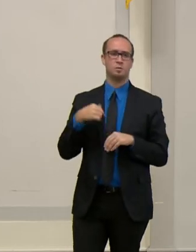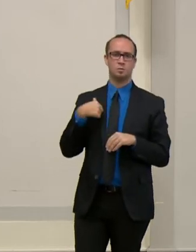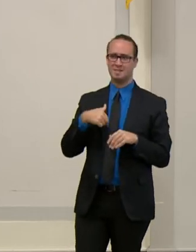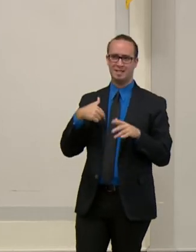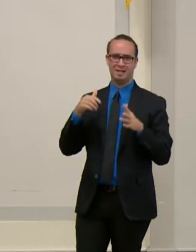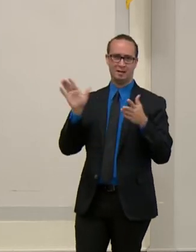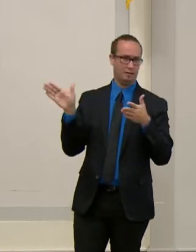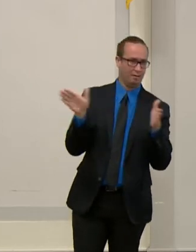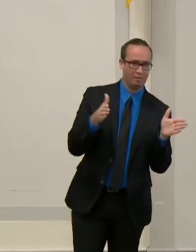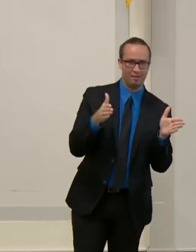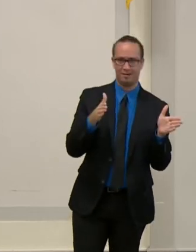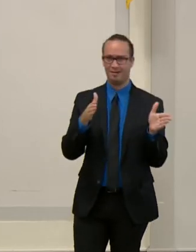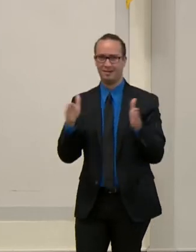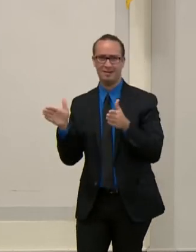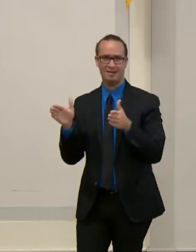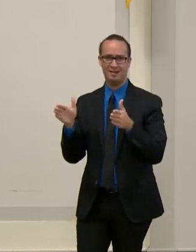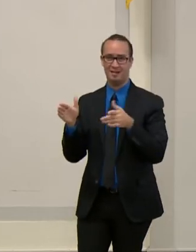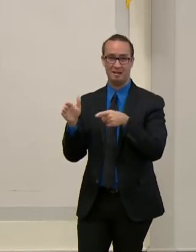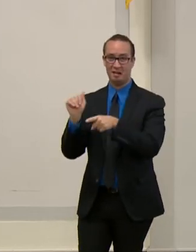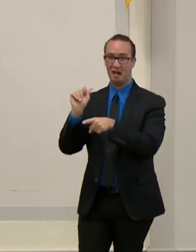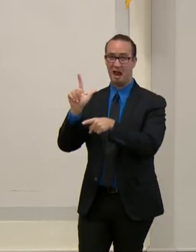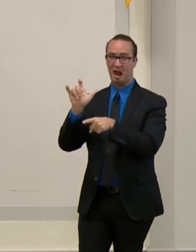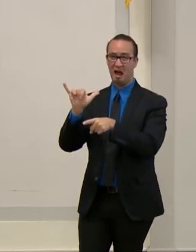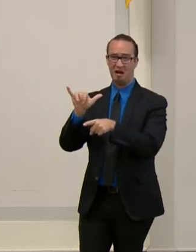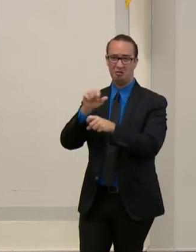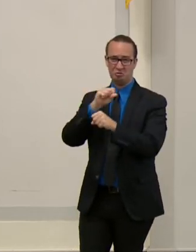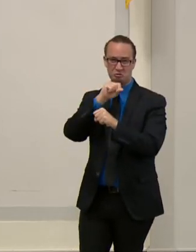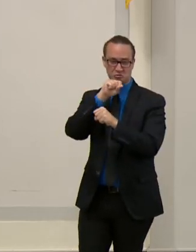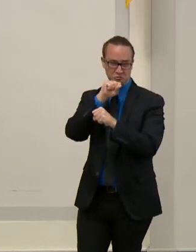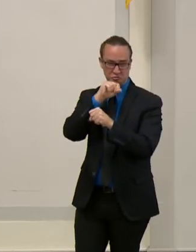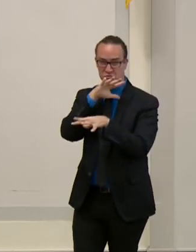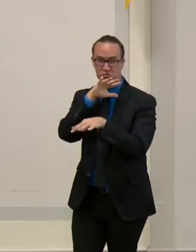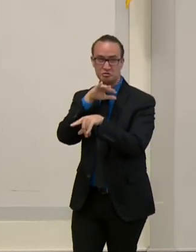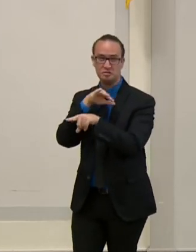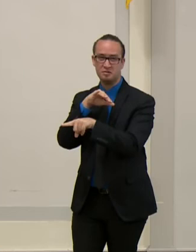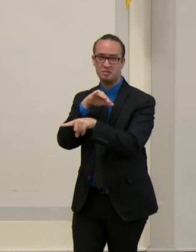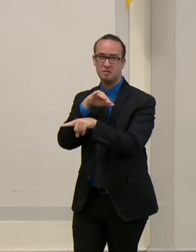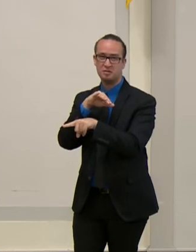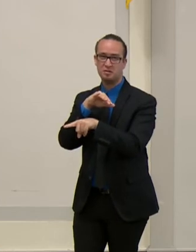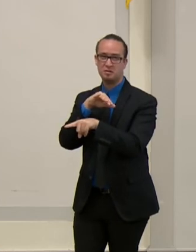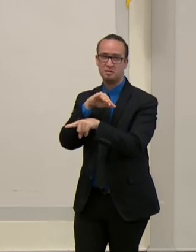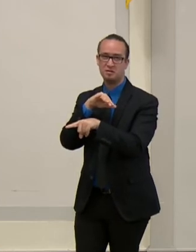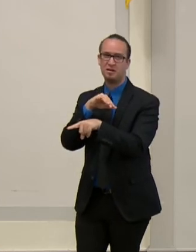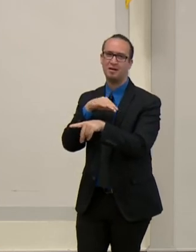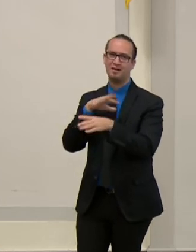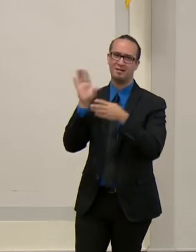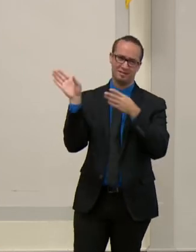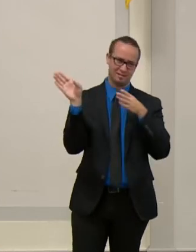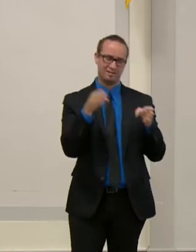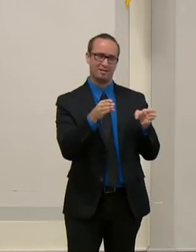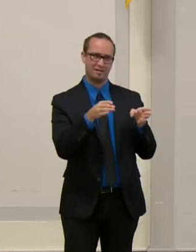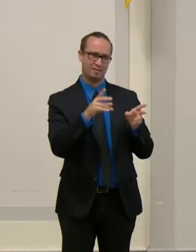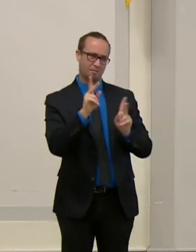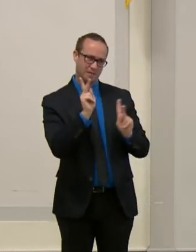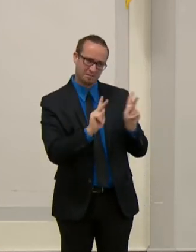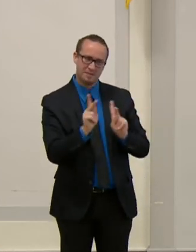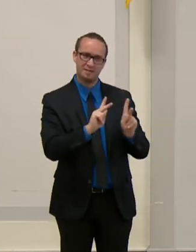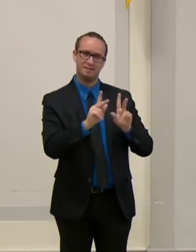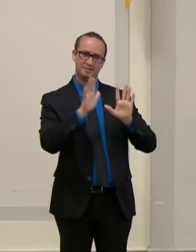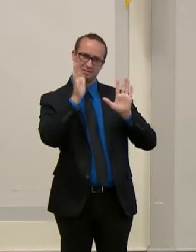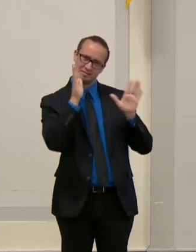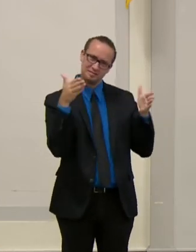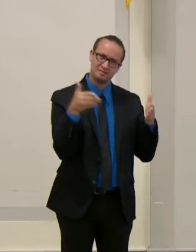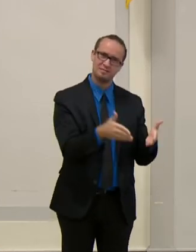reason for people to illegally dump when they can take it to our transfer stations. You know, I mean, I'm frustrated too